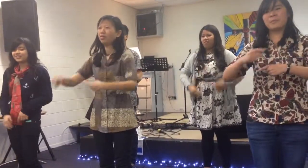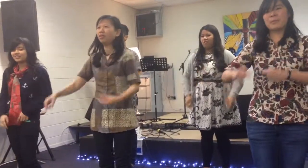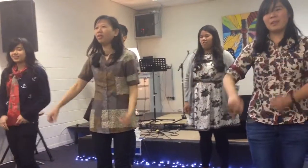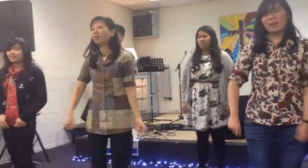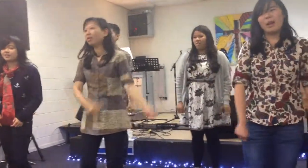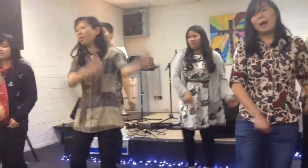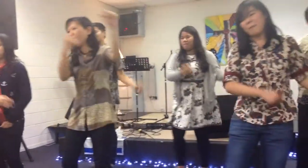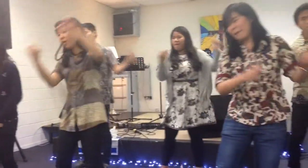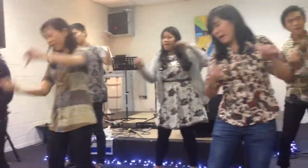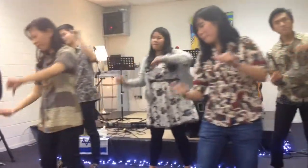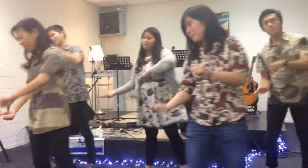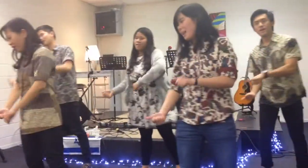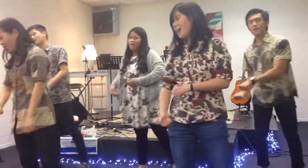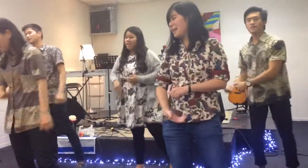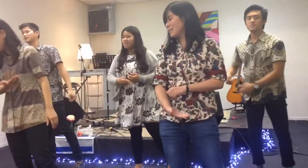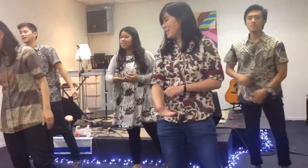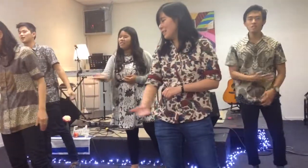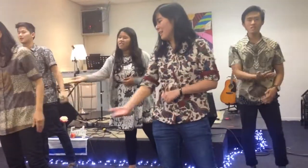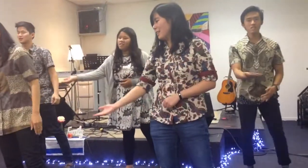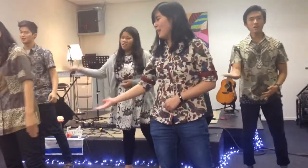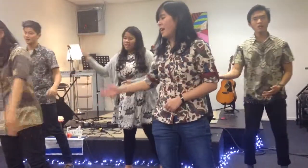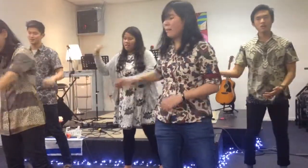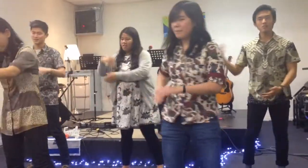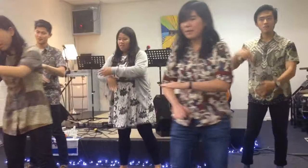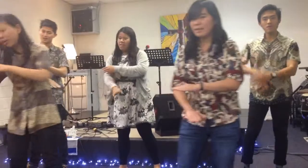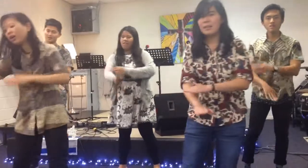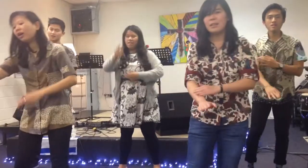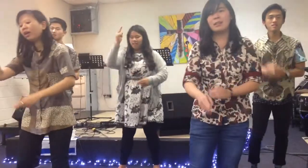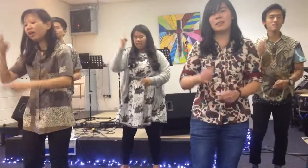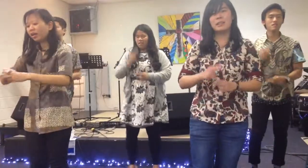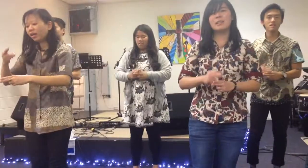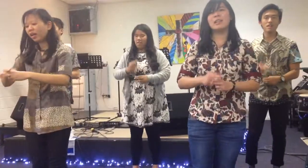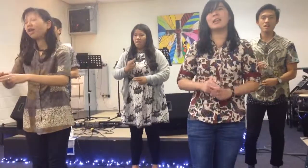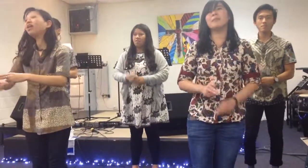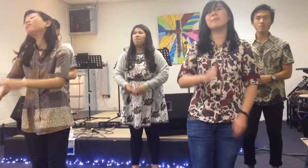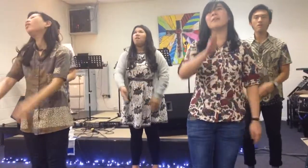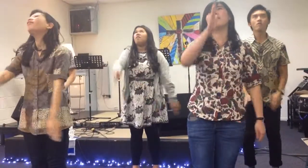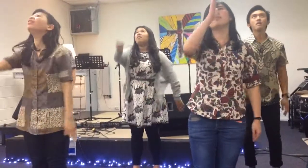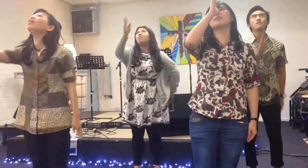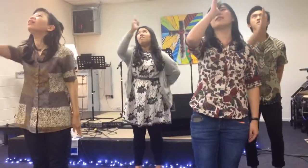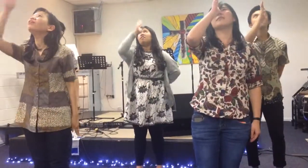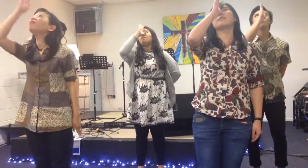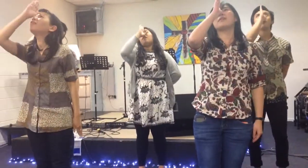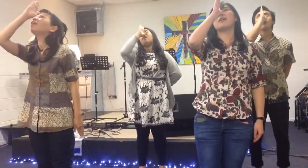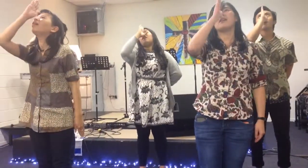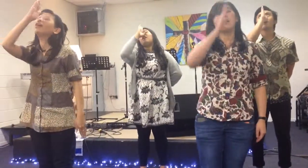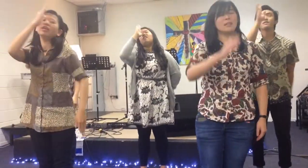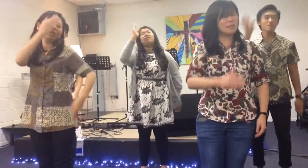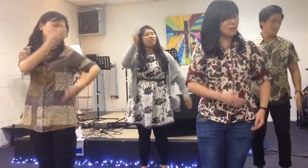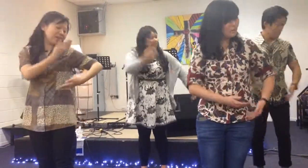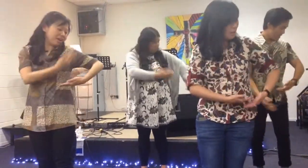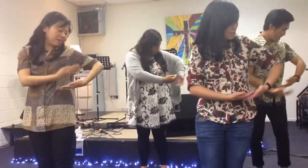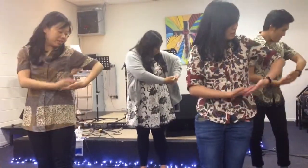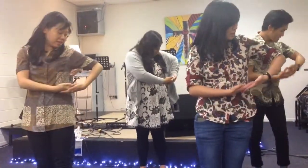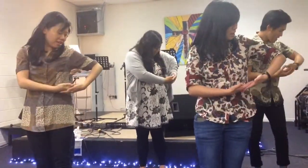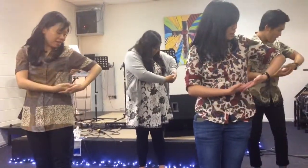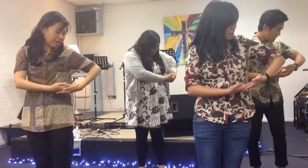Go, baptizing them in the name of the Father and Son